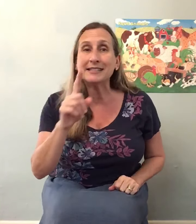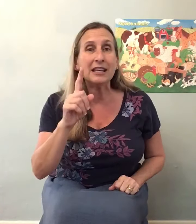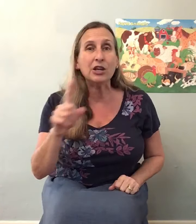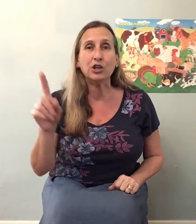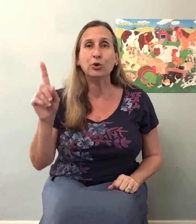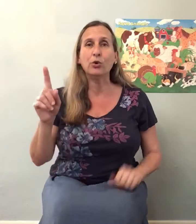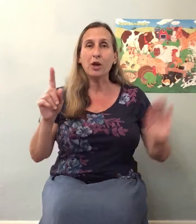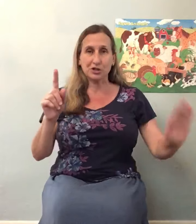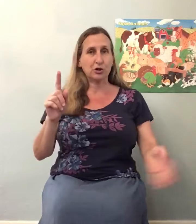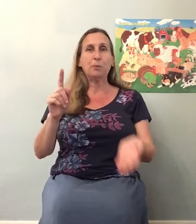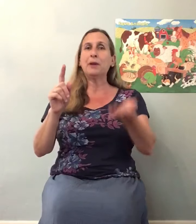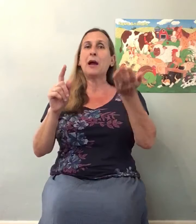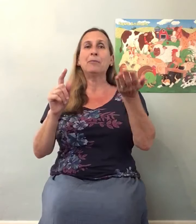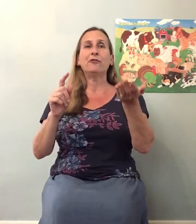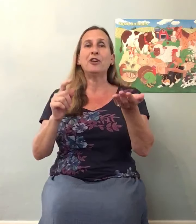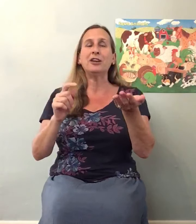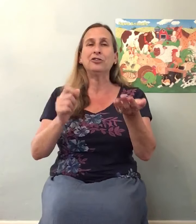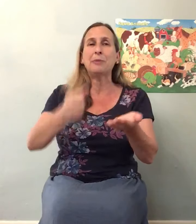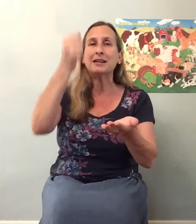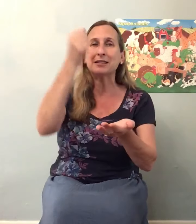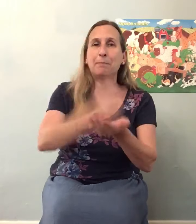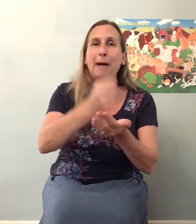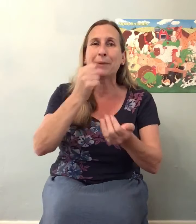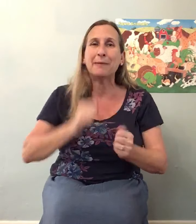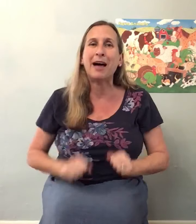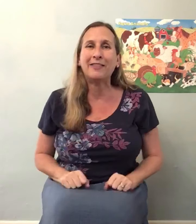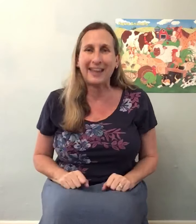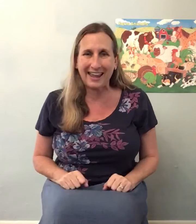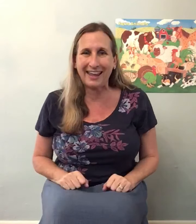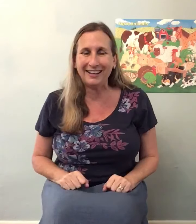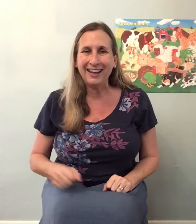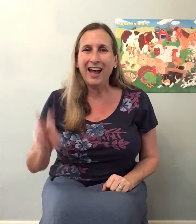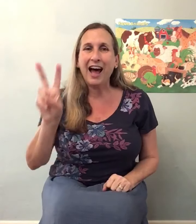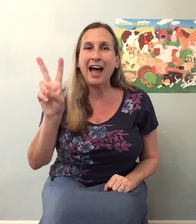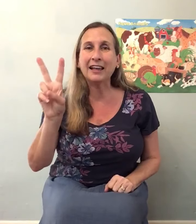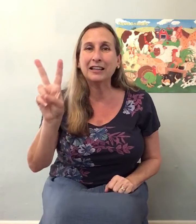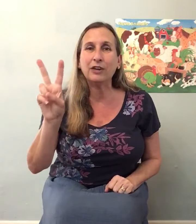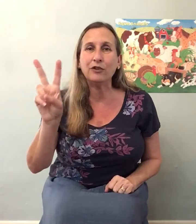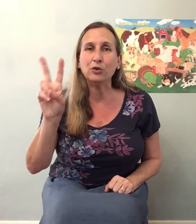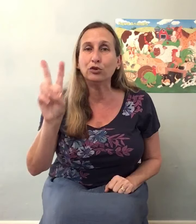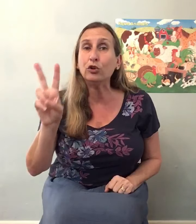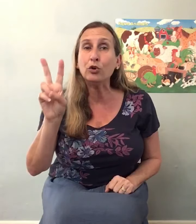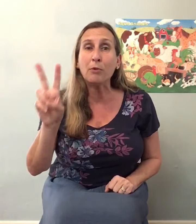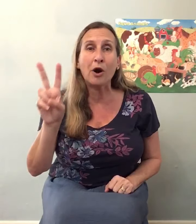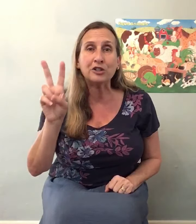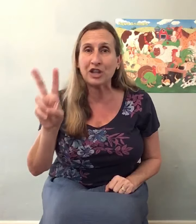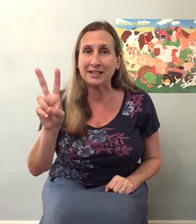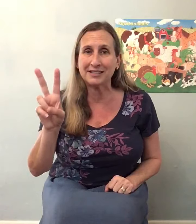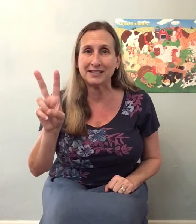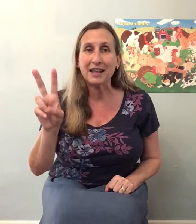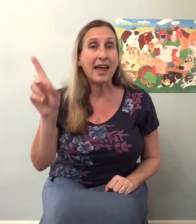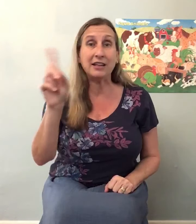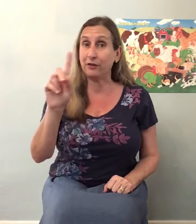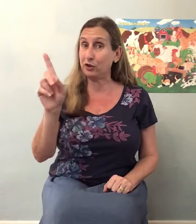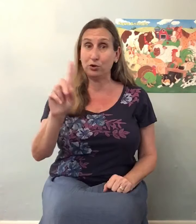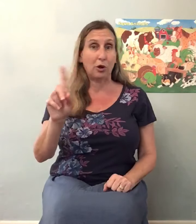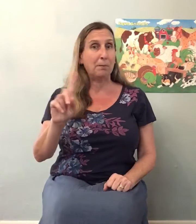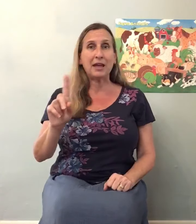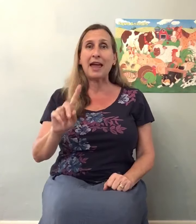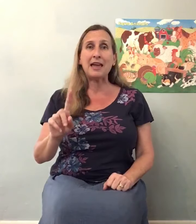see you. Scooping up the field mice and bopping them on the head. I'll give you two more chances and if you don't behave,